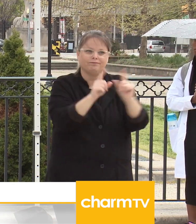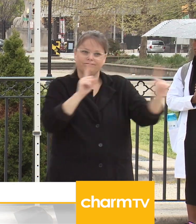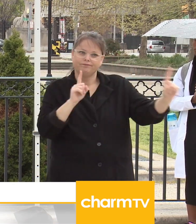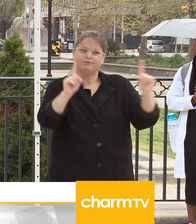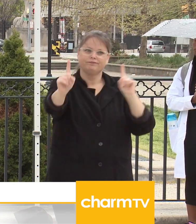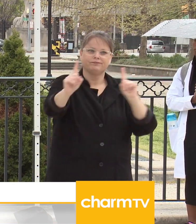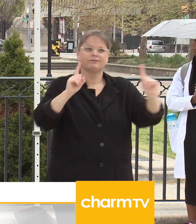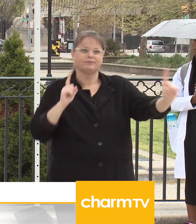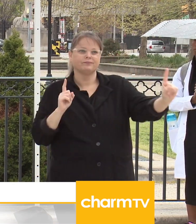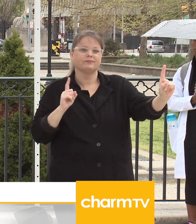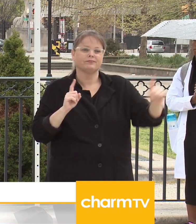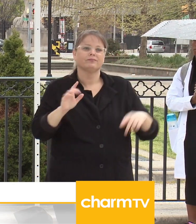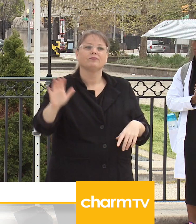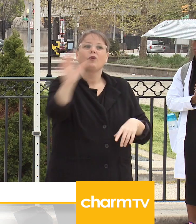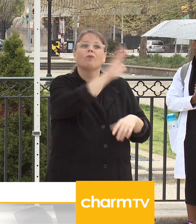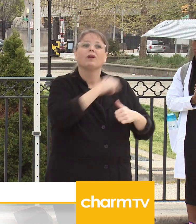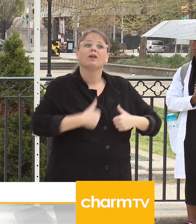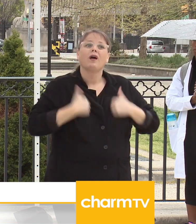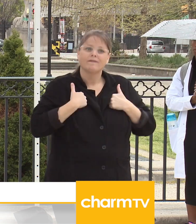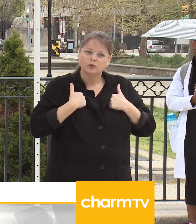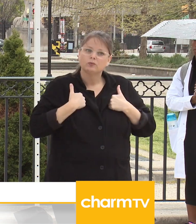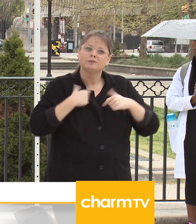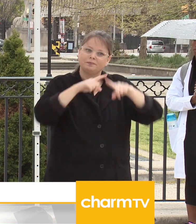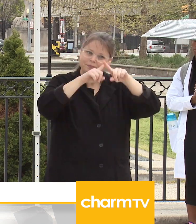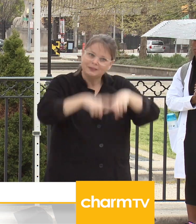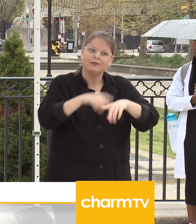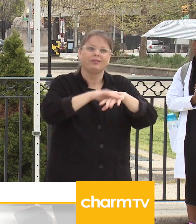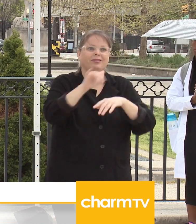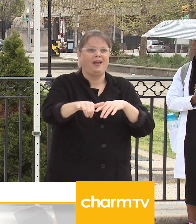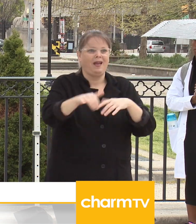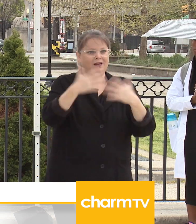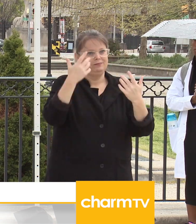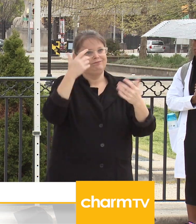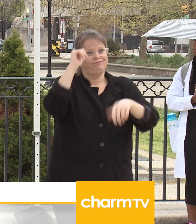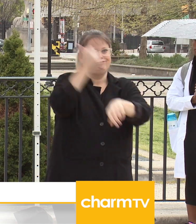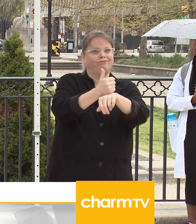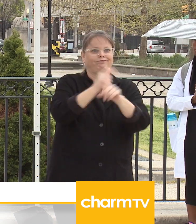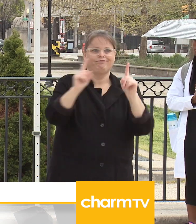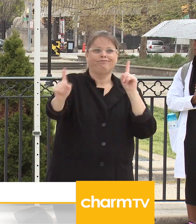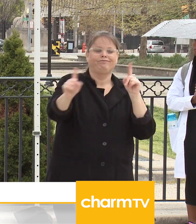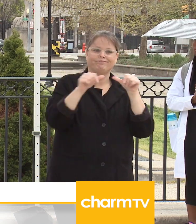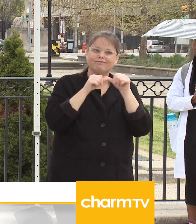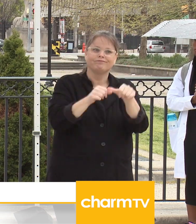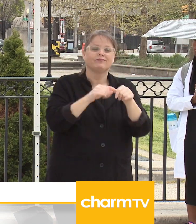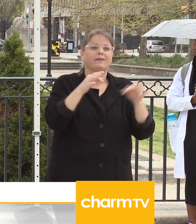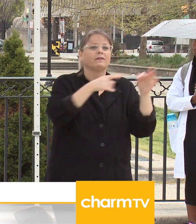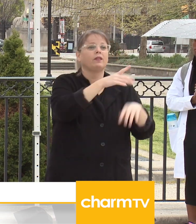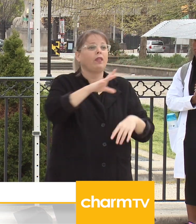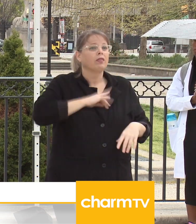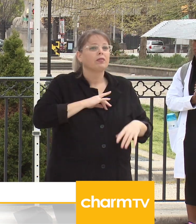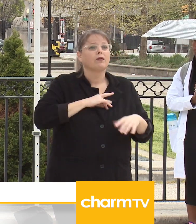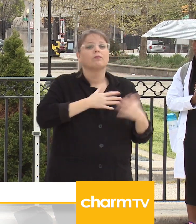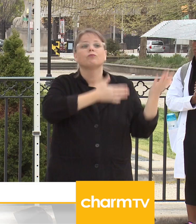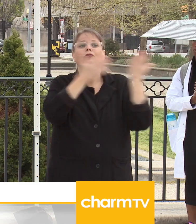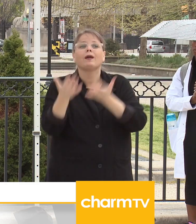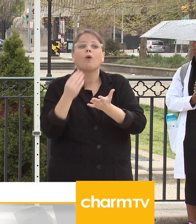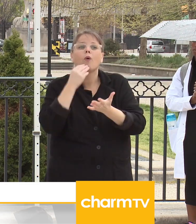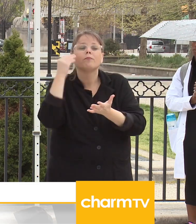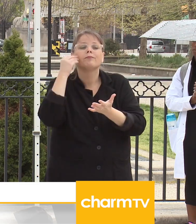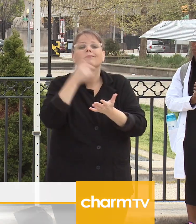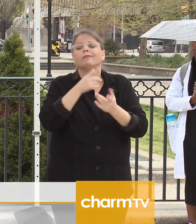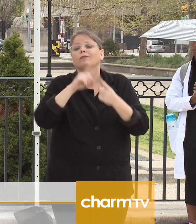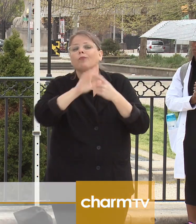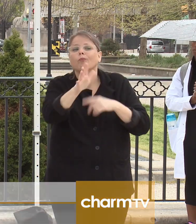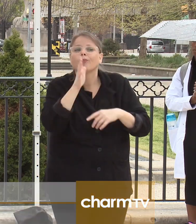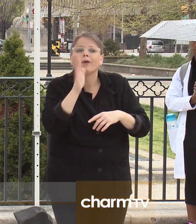depends on it because the life do depend on it because if you take something home to your grandma, your mom, your children, your children, can